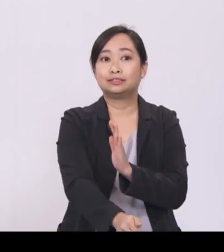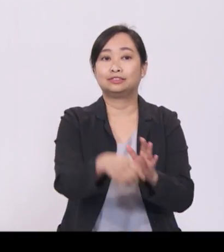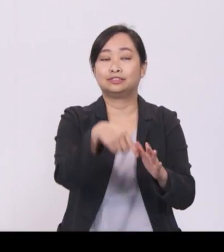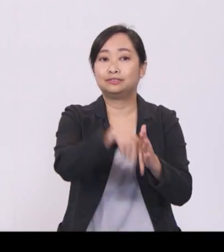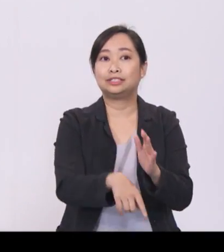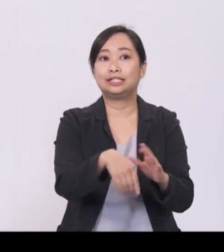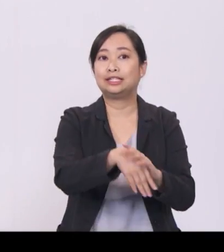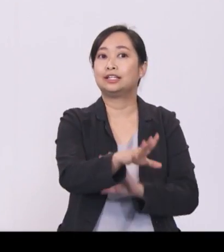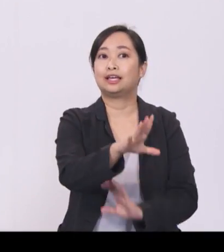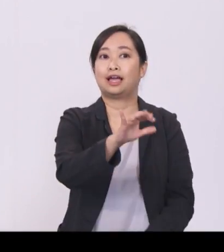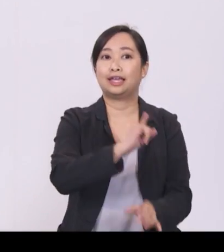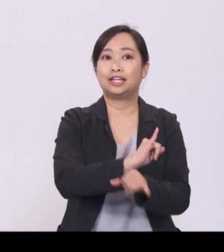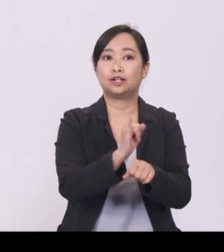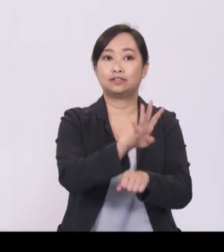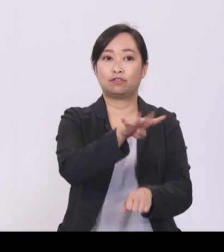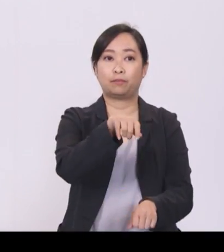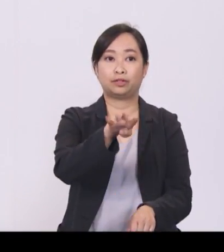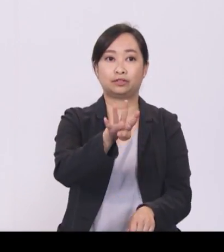Innovation Centre in Guangzhou, China.